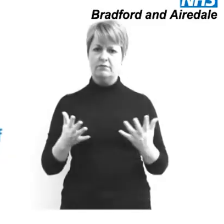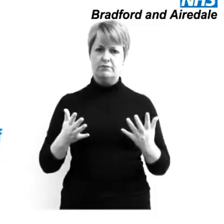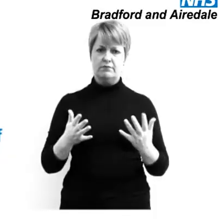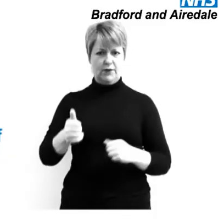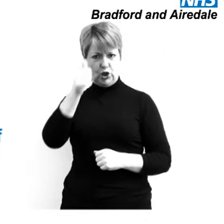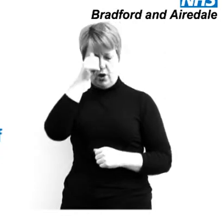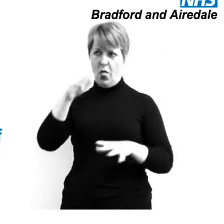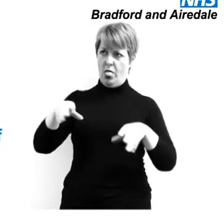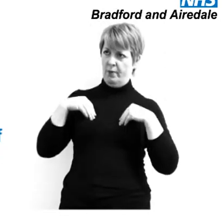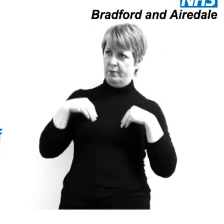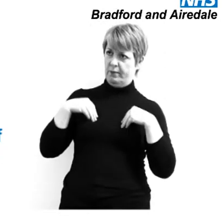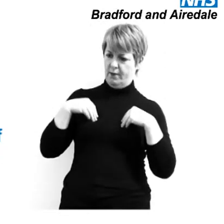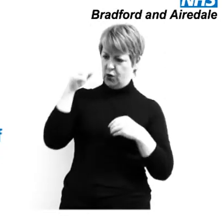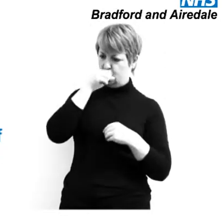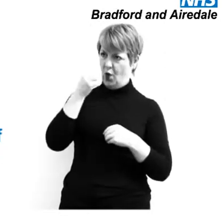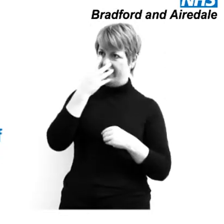How will I know if I have swine flu?